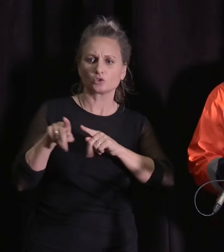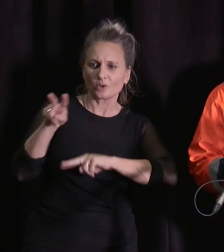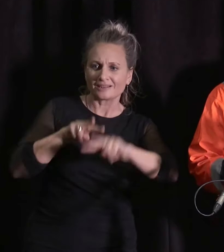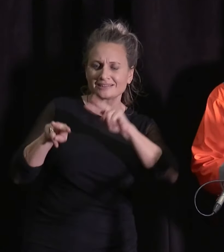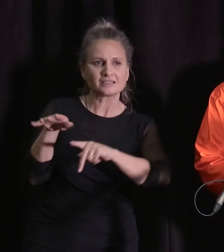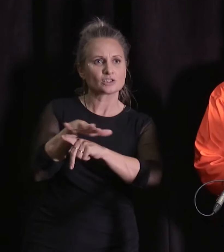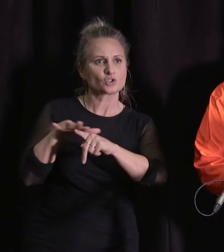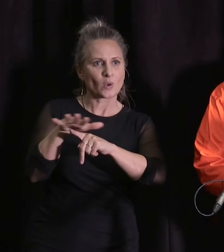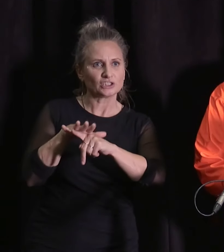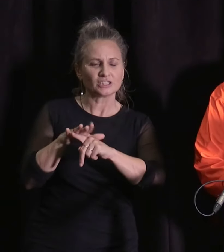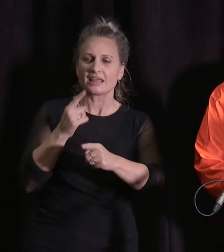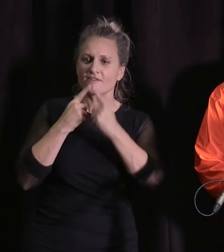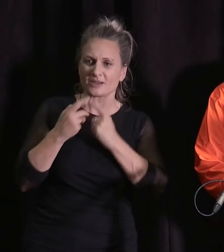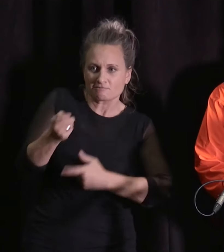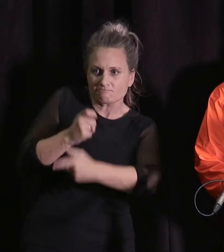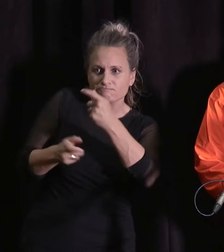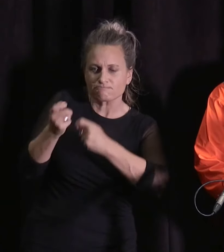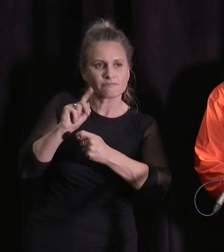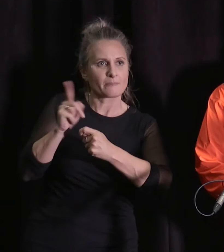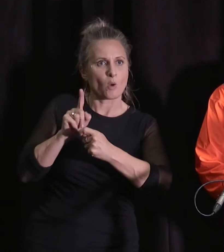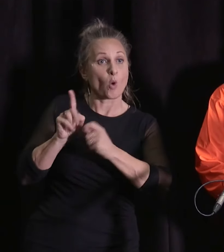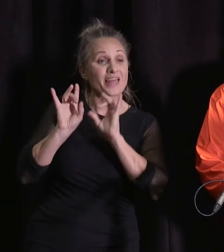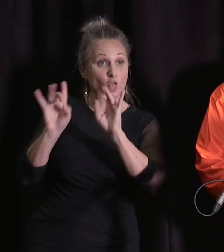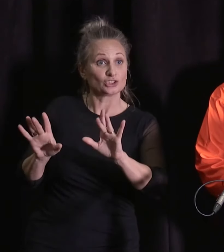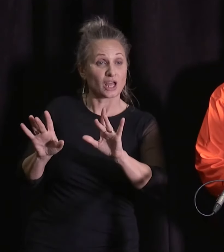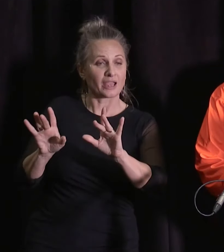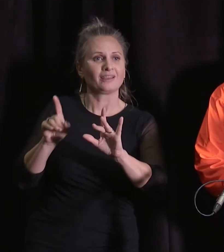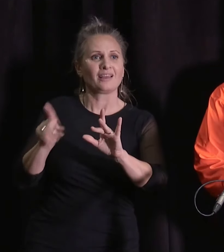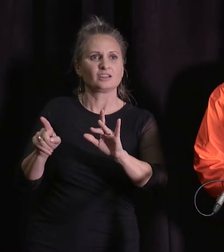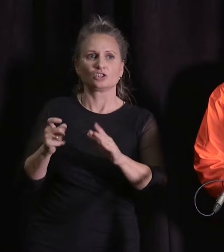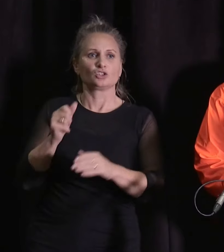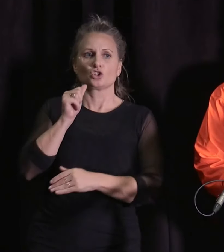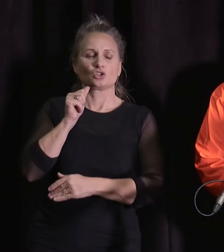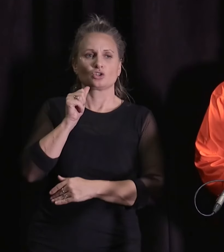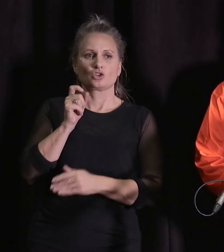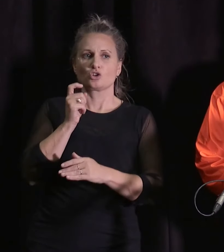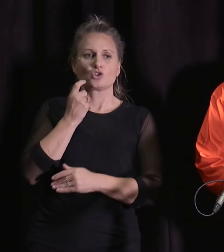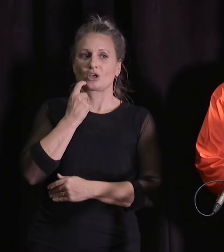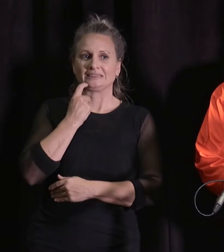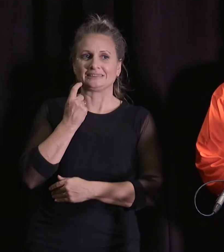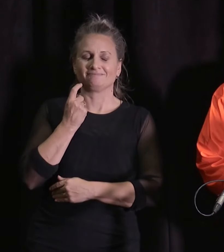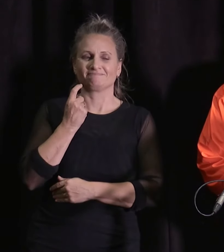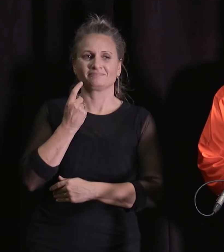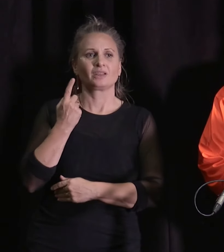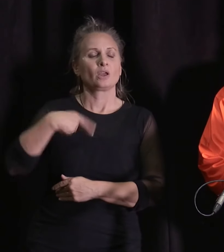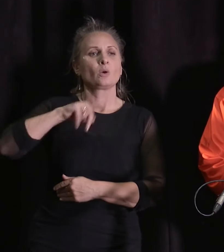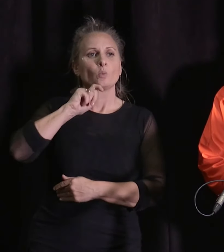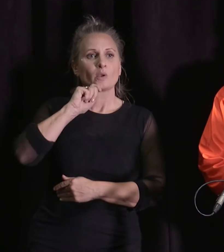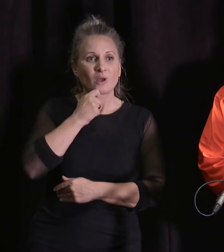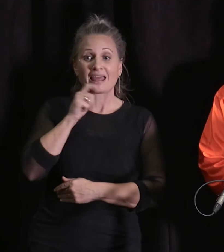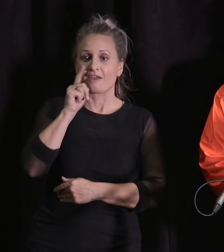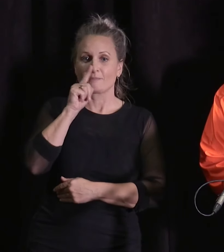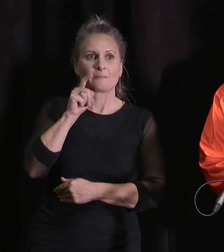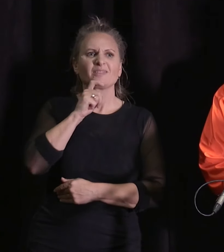about this the situation on the ground as we can and that has proven to be very difficult in the last few hours. We will have people on the